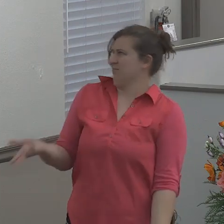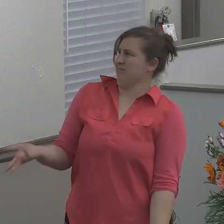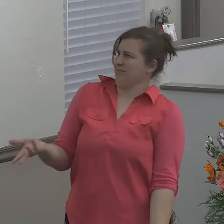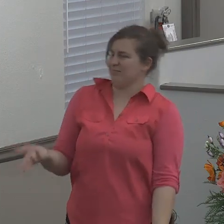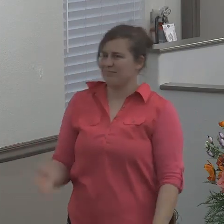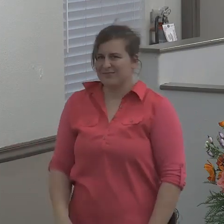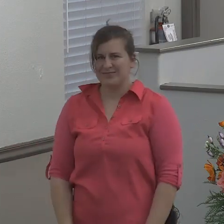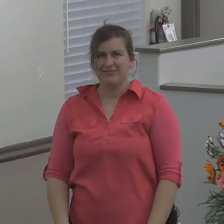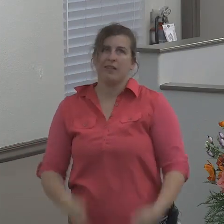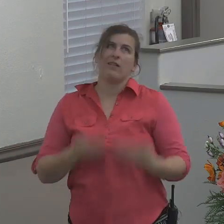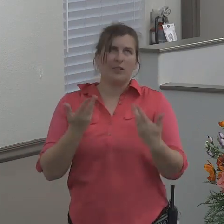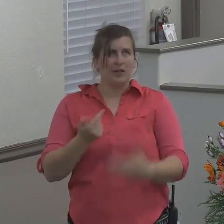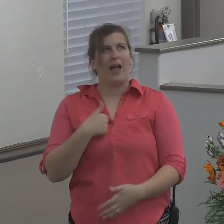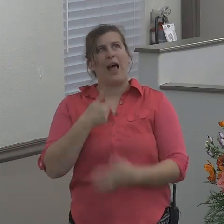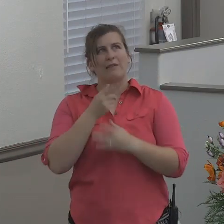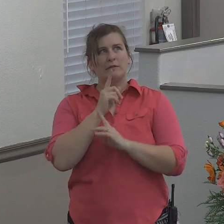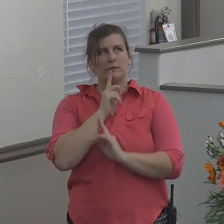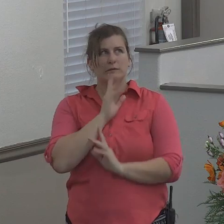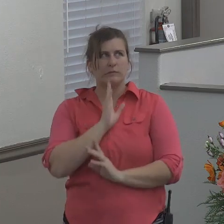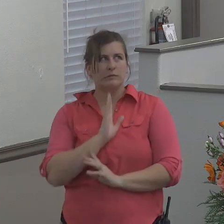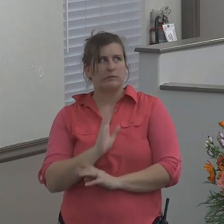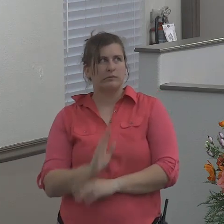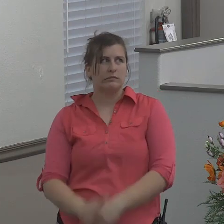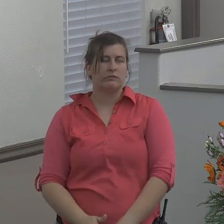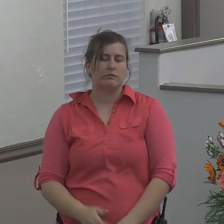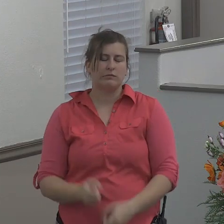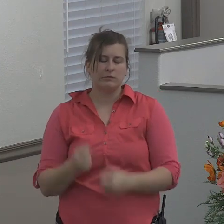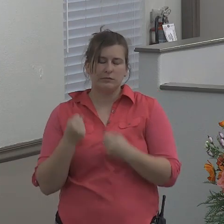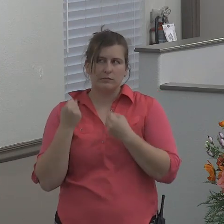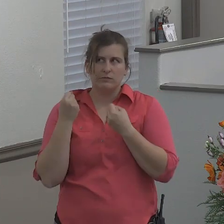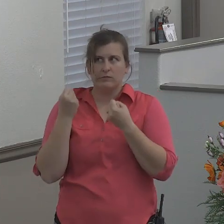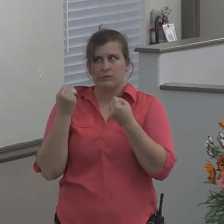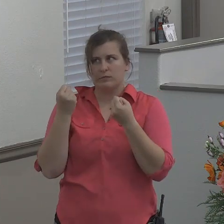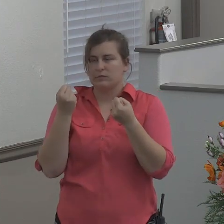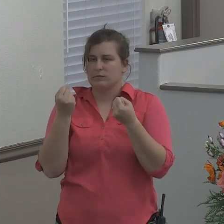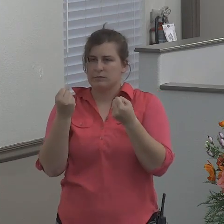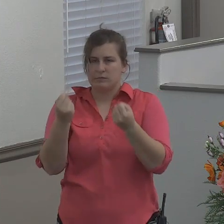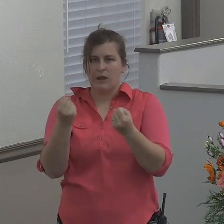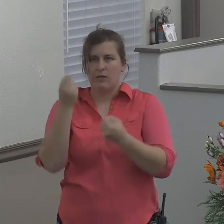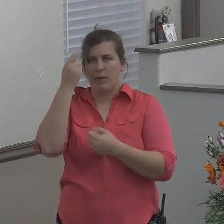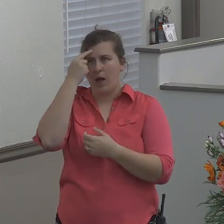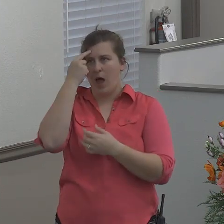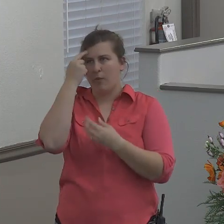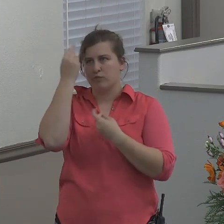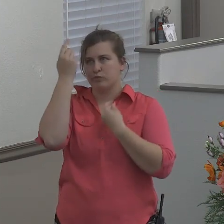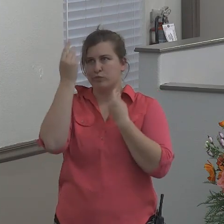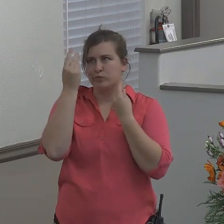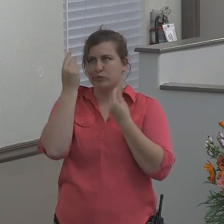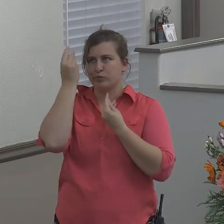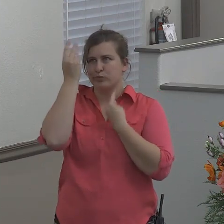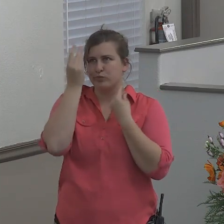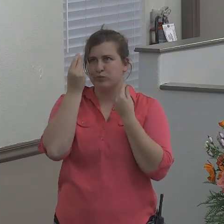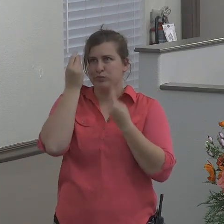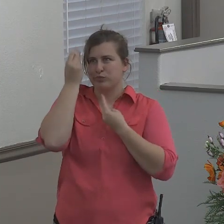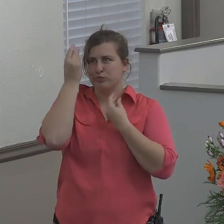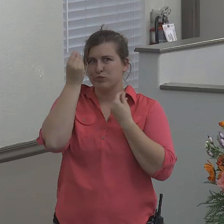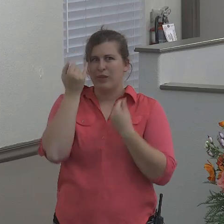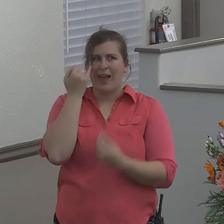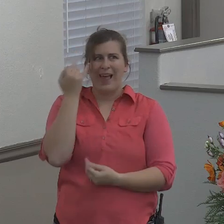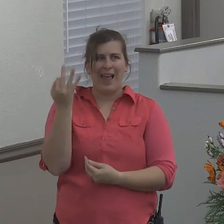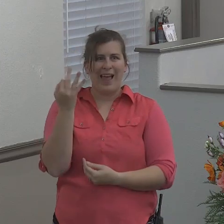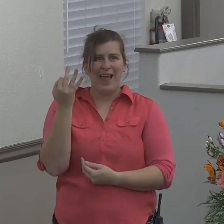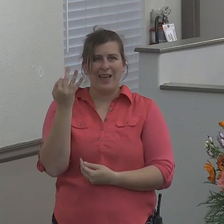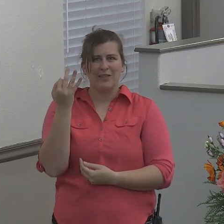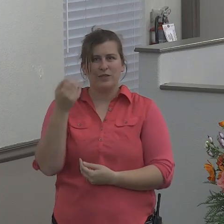So, then I kind of got quiet and I was driving here the rest of the way and then my mind started going. Well, if all you guys are doing